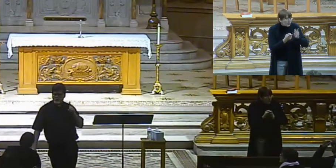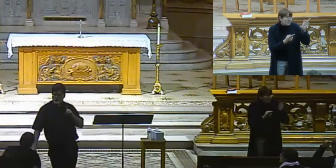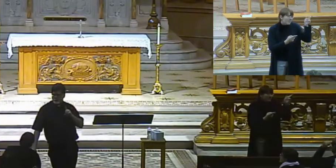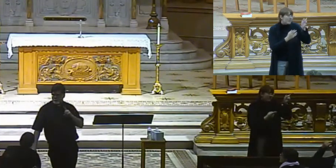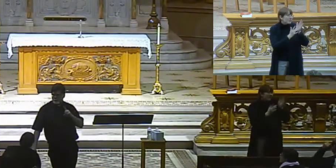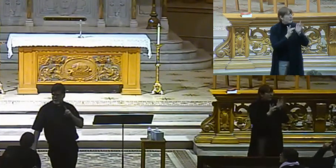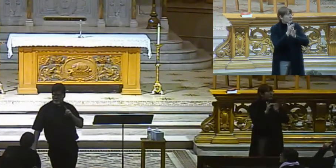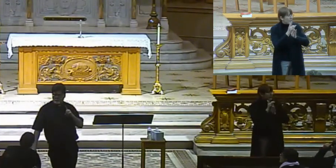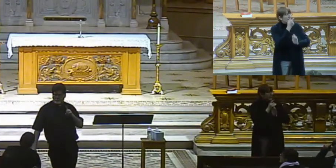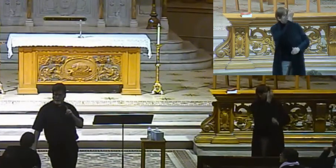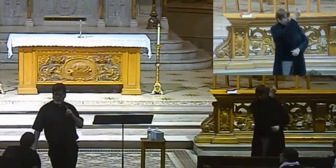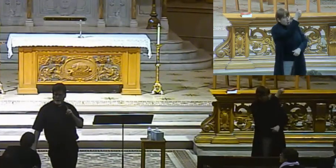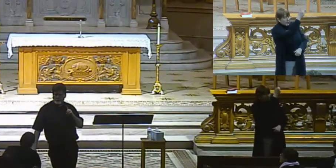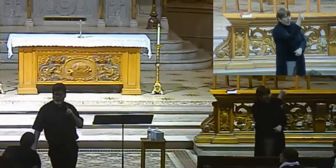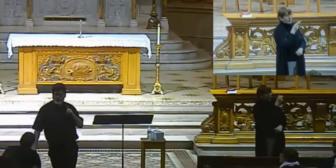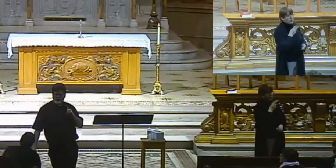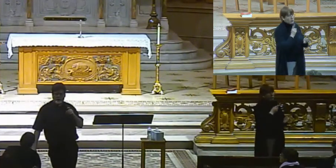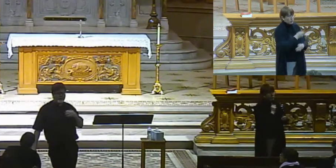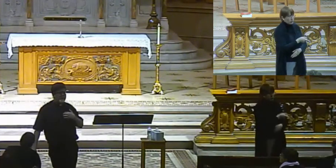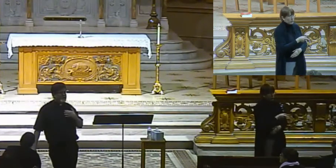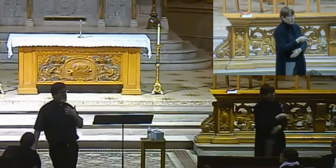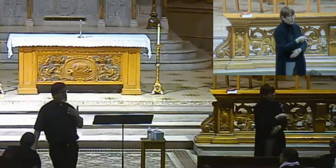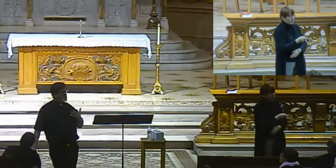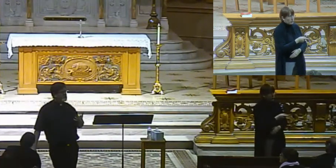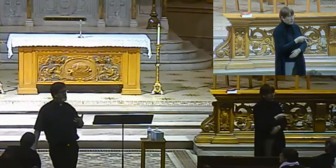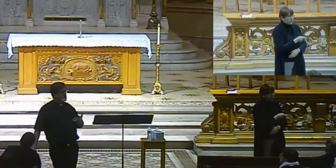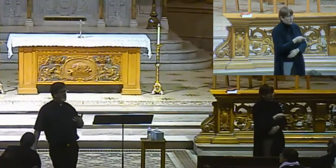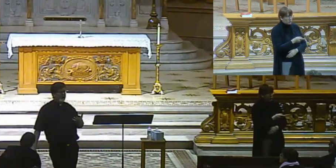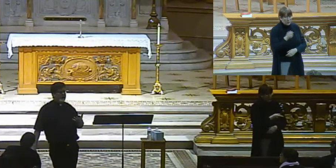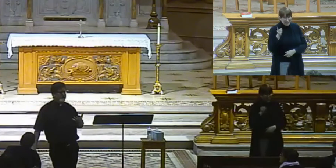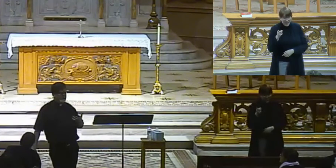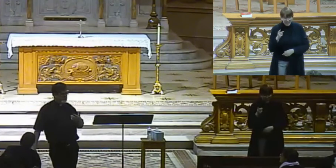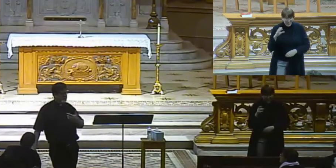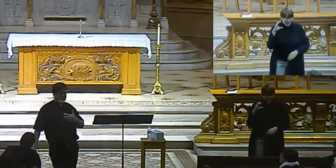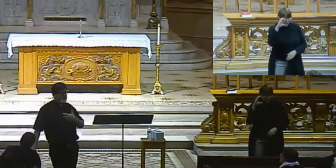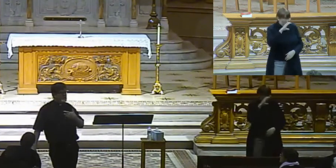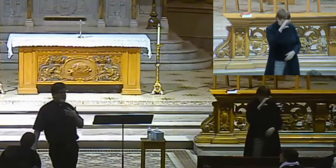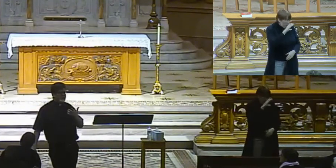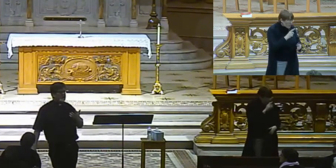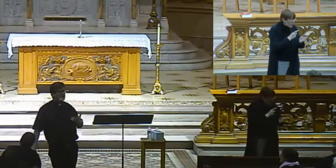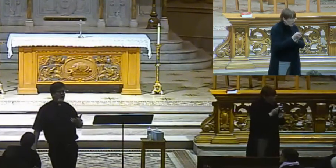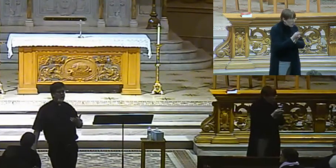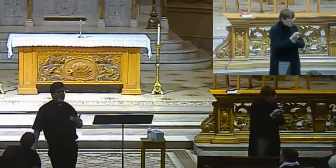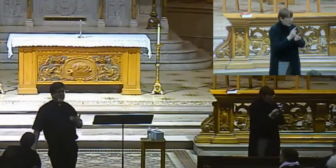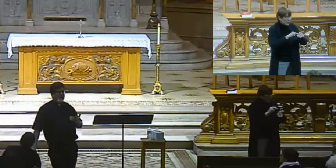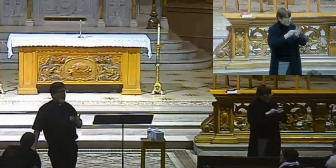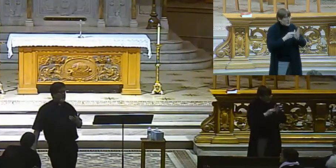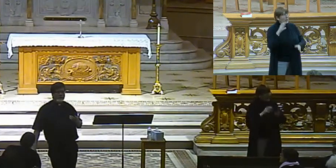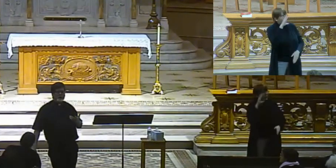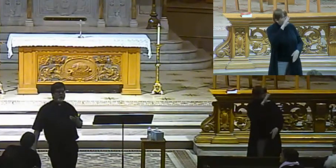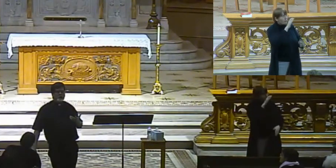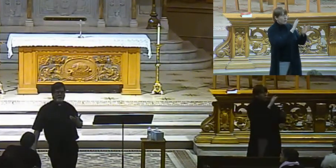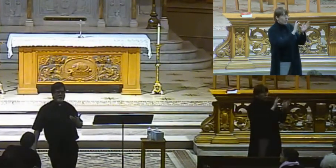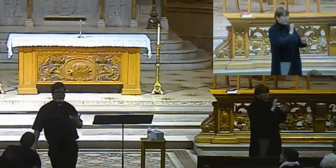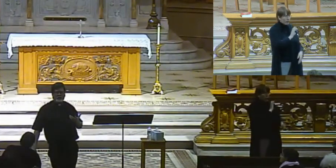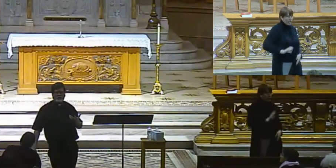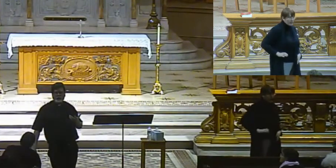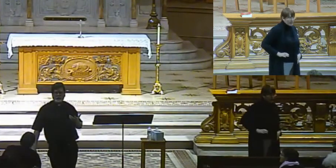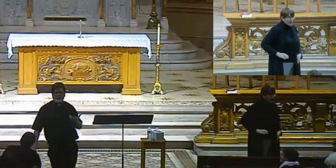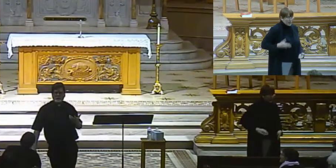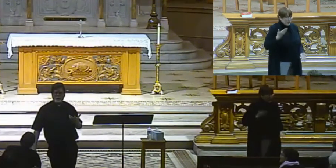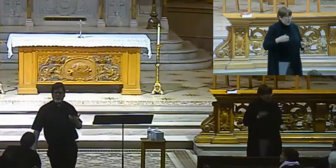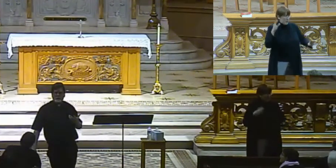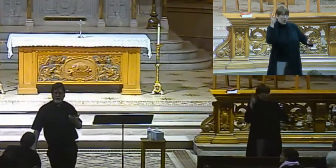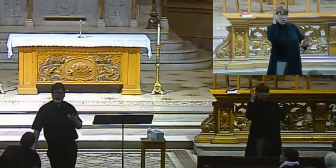Jesus. Jesus is the truth, all right? I mean, I may be seeking the truth, but that means I'm seeking Christ. I may not know that I'm seeking